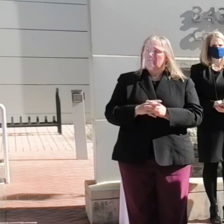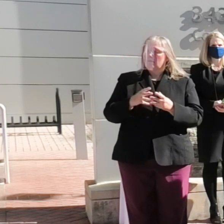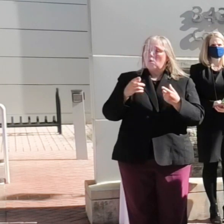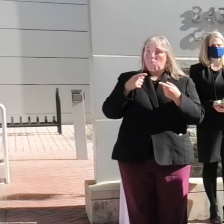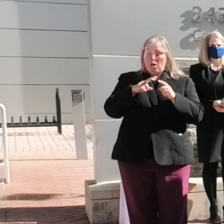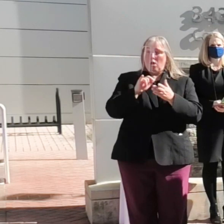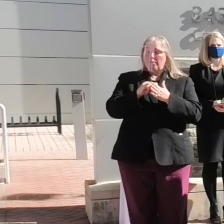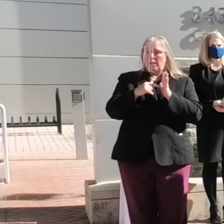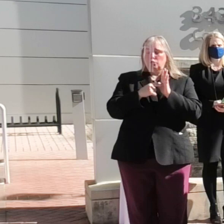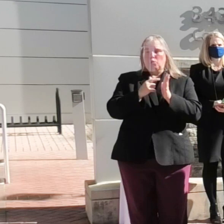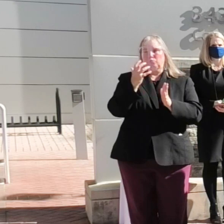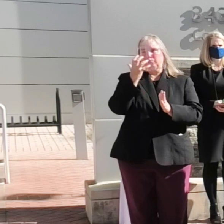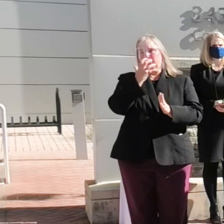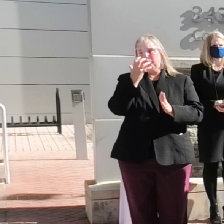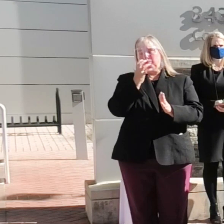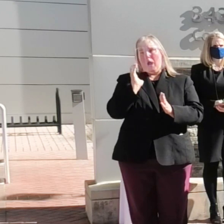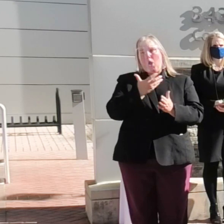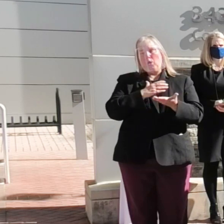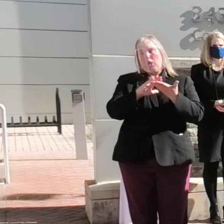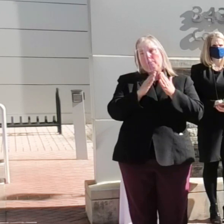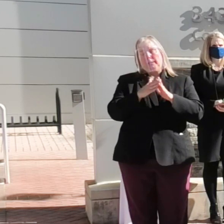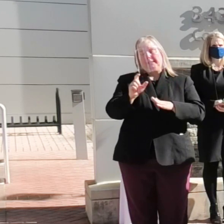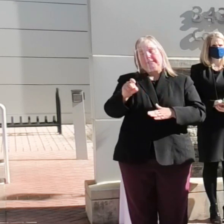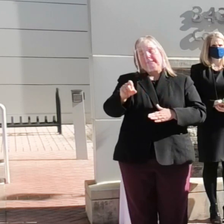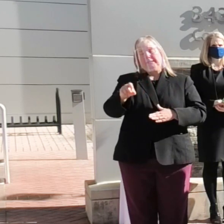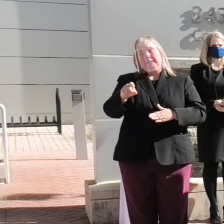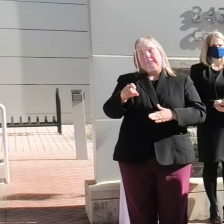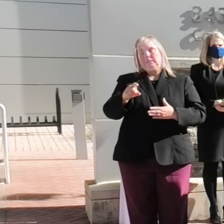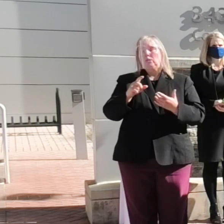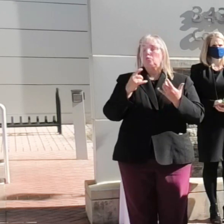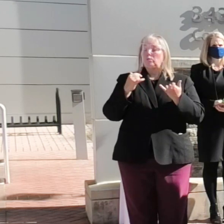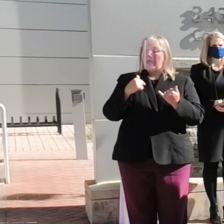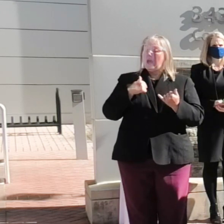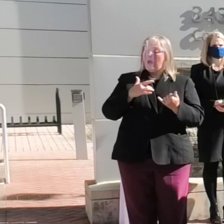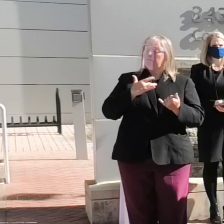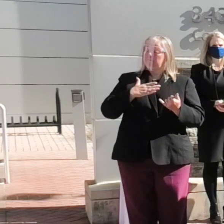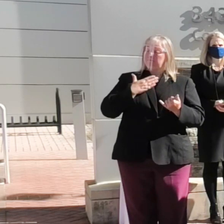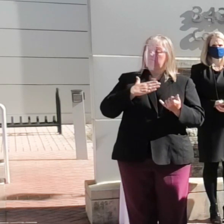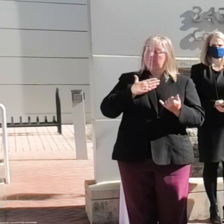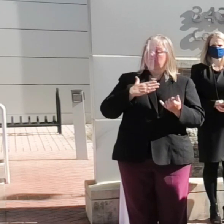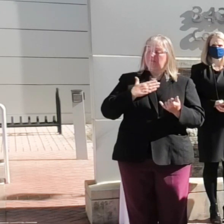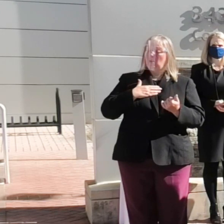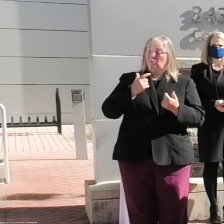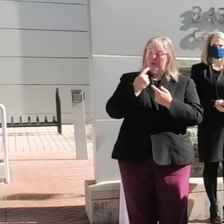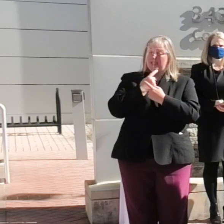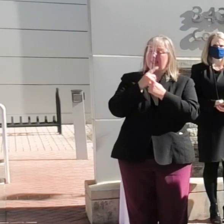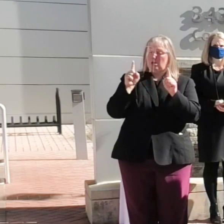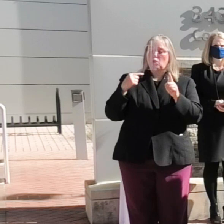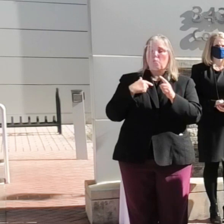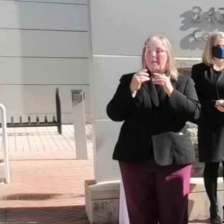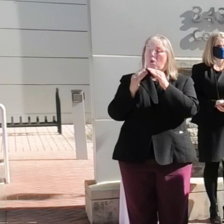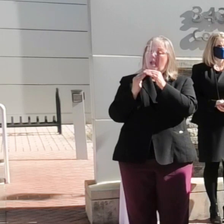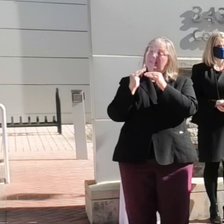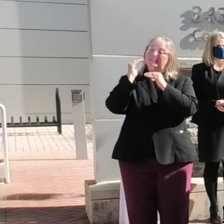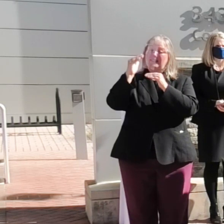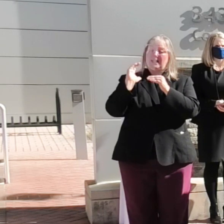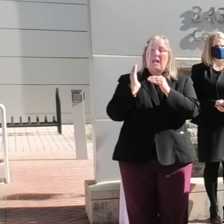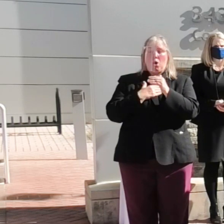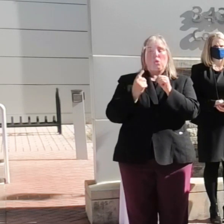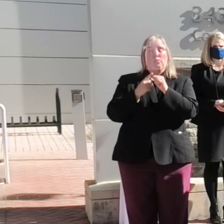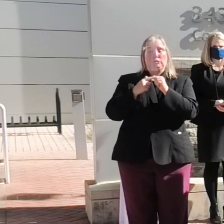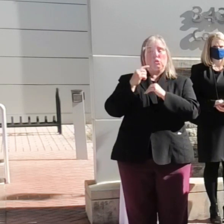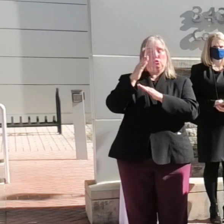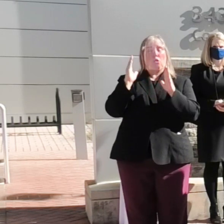reflects the great need in our community, today I am pleased to announce that we're exceeding our original scope